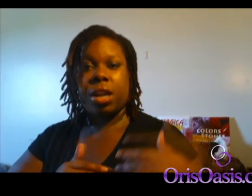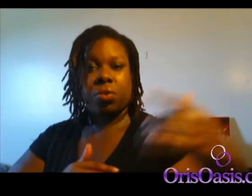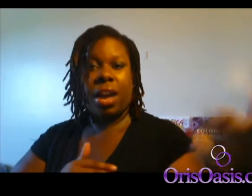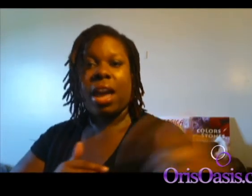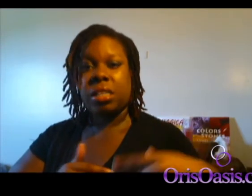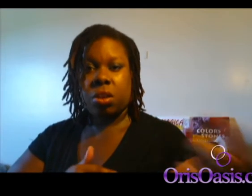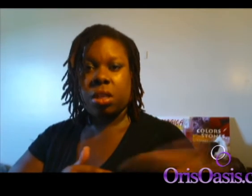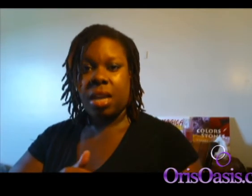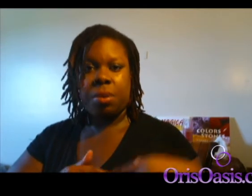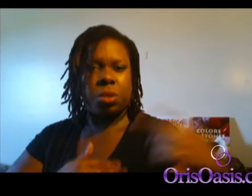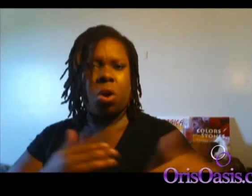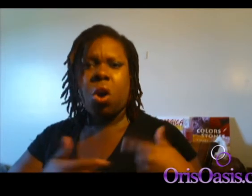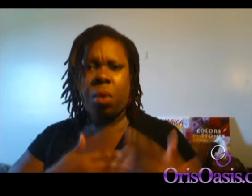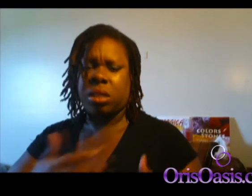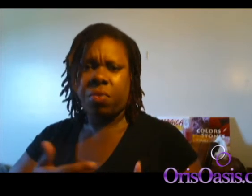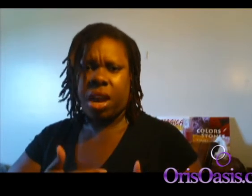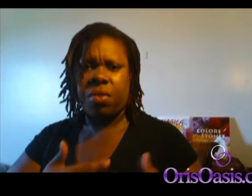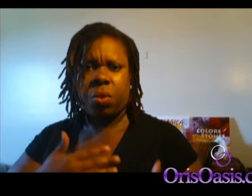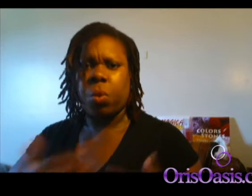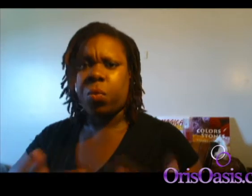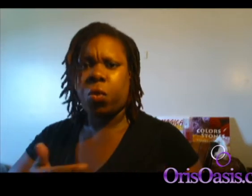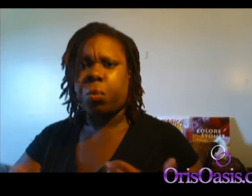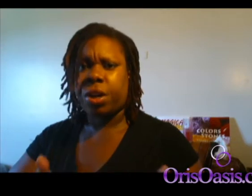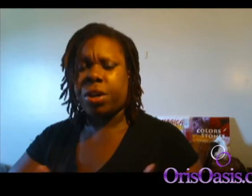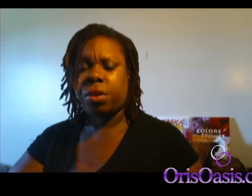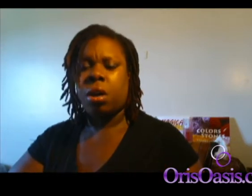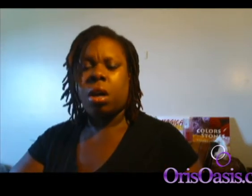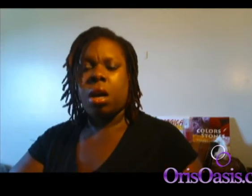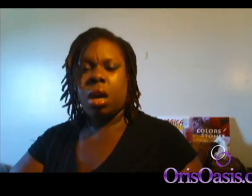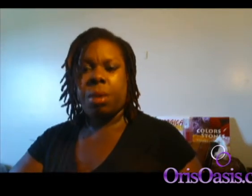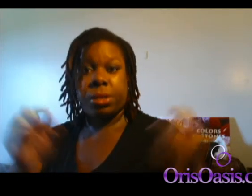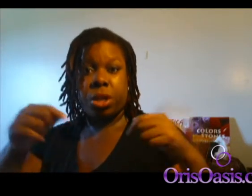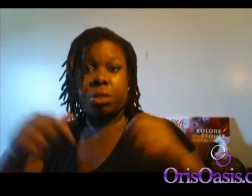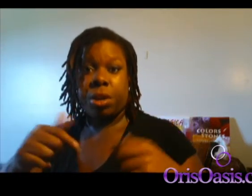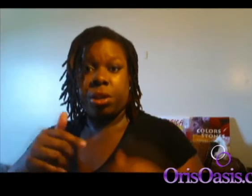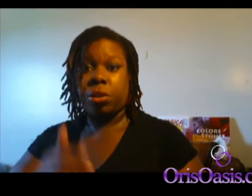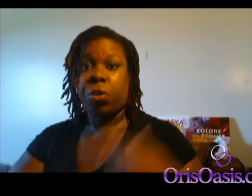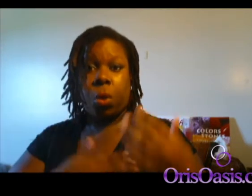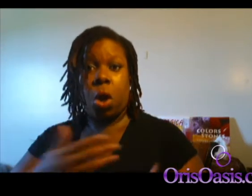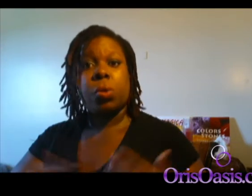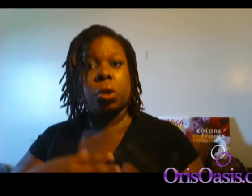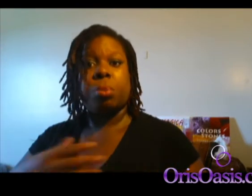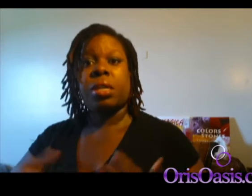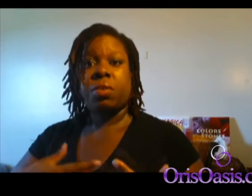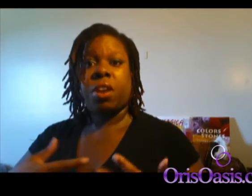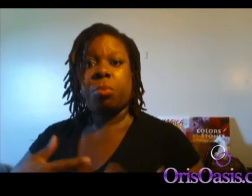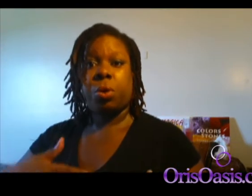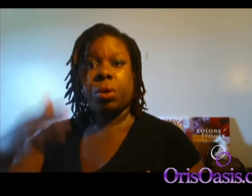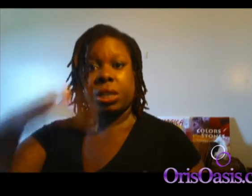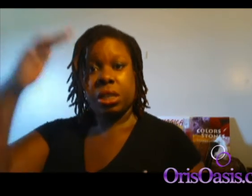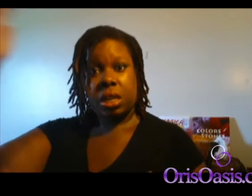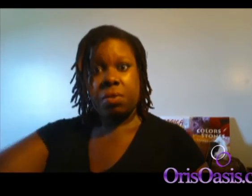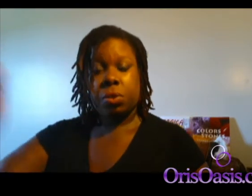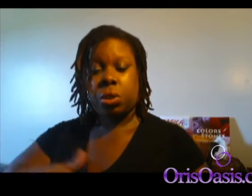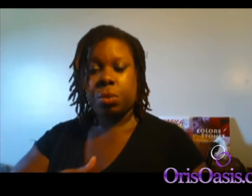reacting all the time because we're always surviving in one form or another. As long as we're in this earth, we're always going to be in survival mode. It's just levels to it.